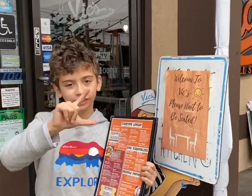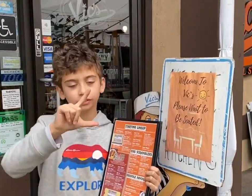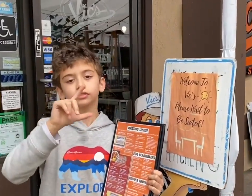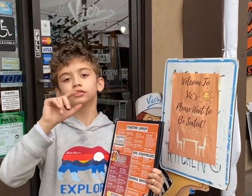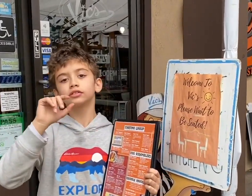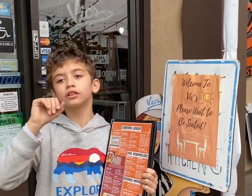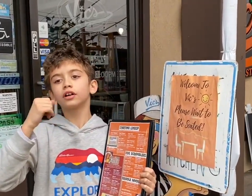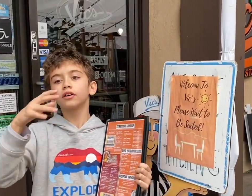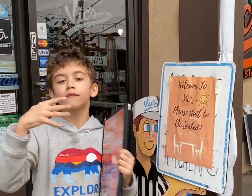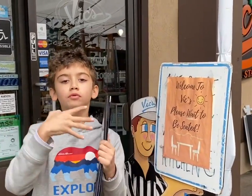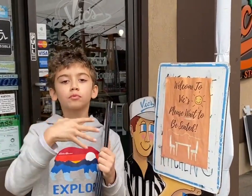high school coaches.